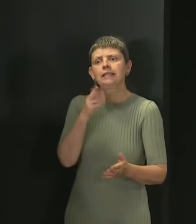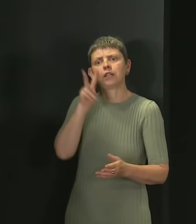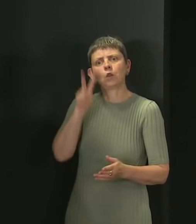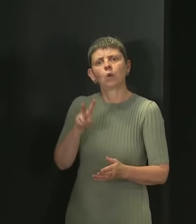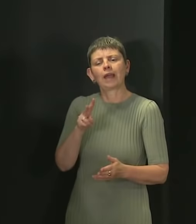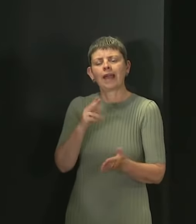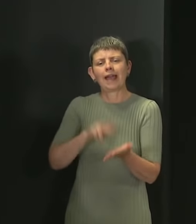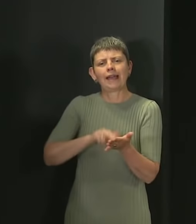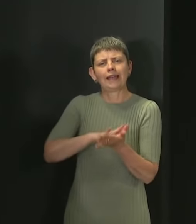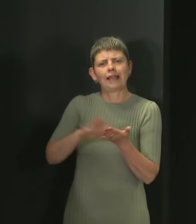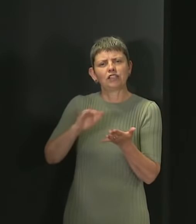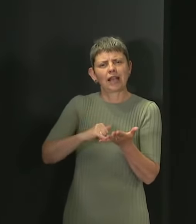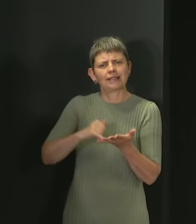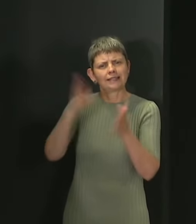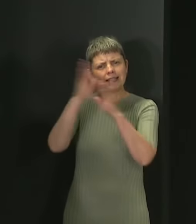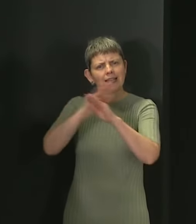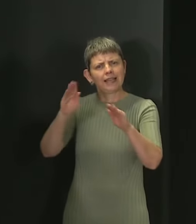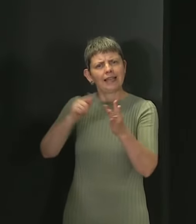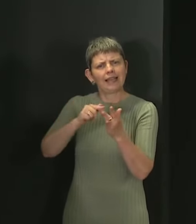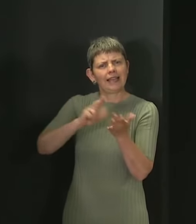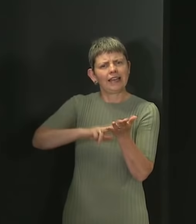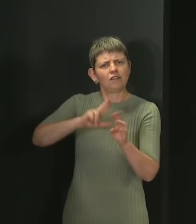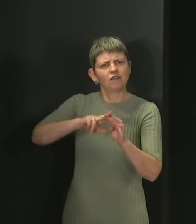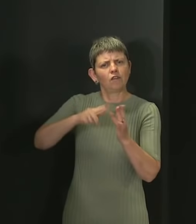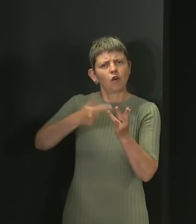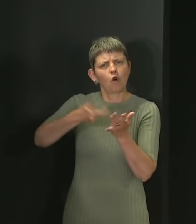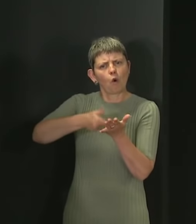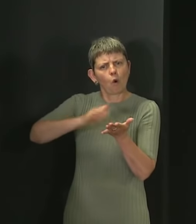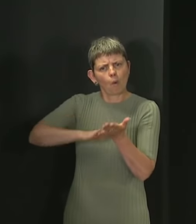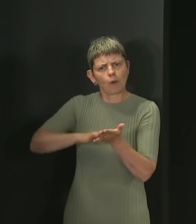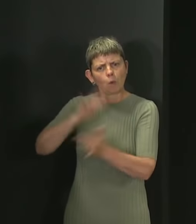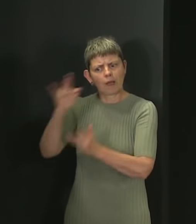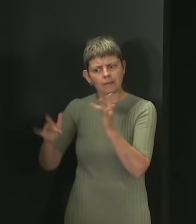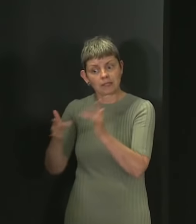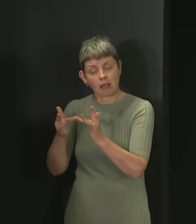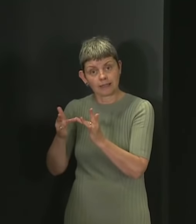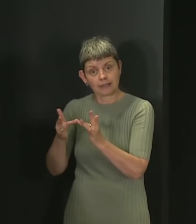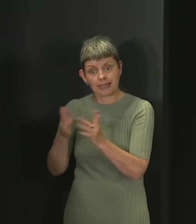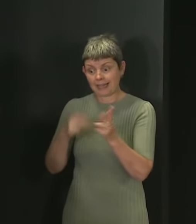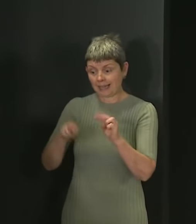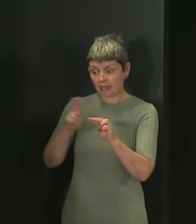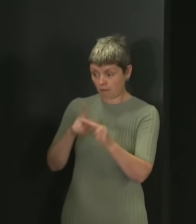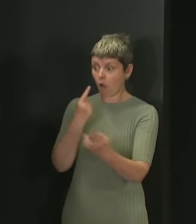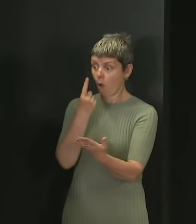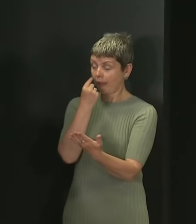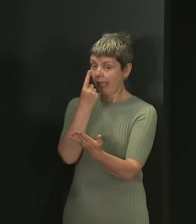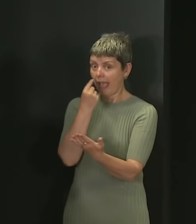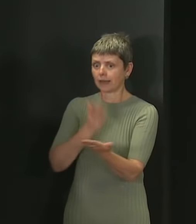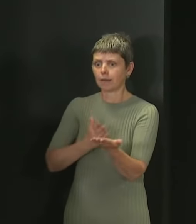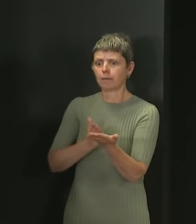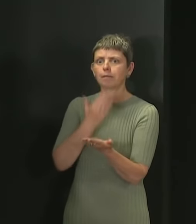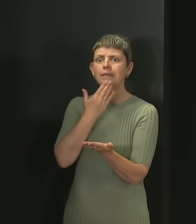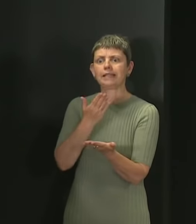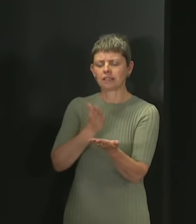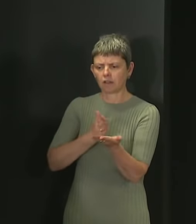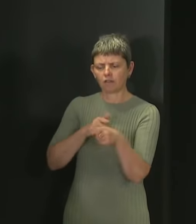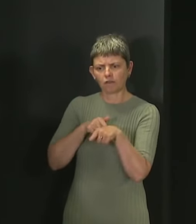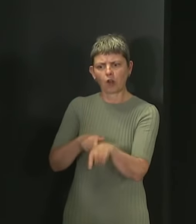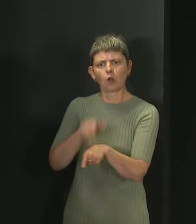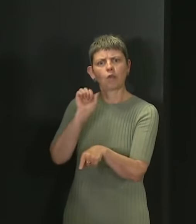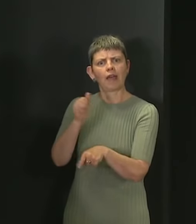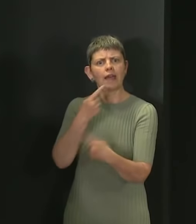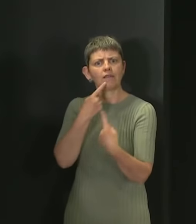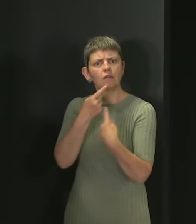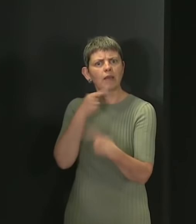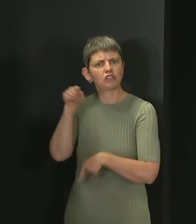And if you receive a letter inviting you to get a vaccine, please follow the instructions contained in it. Vaccination is one of the strongest